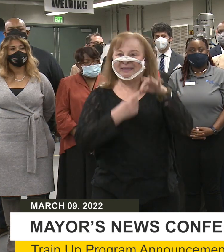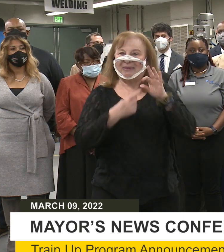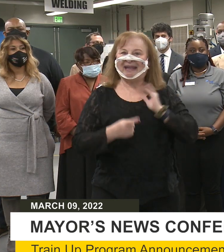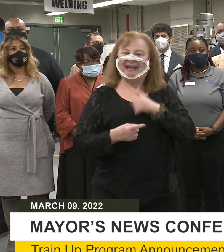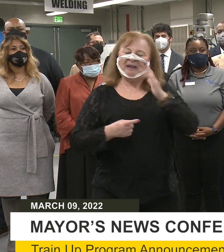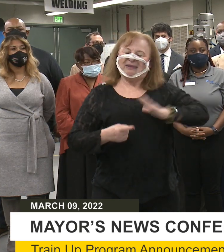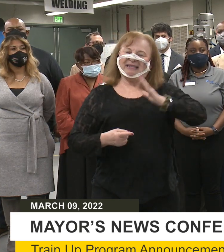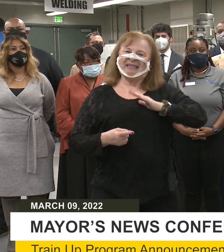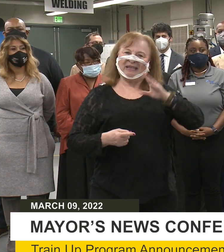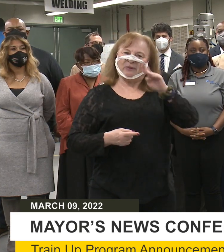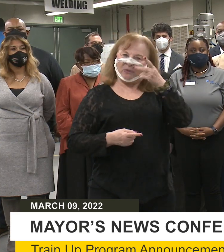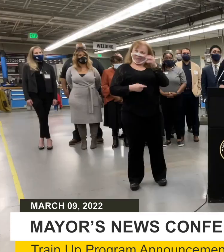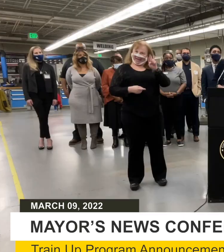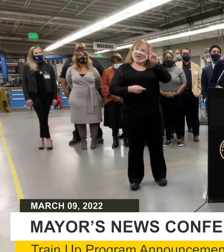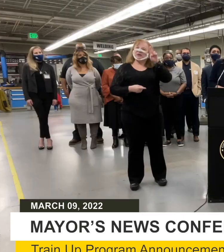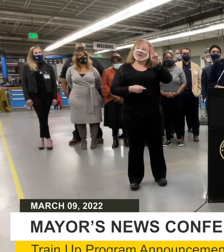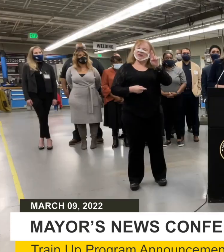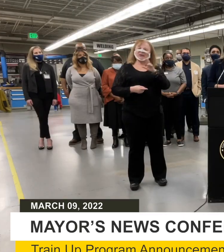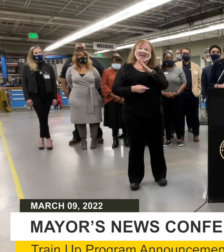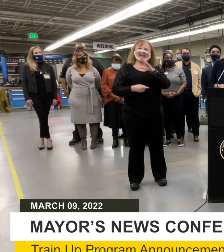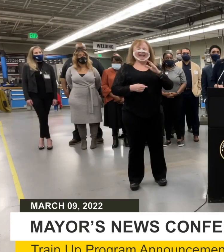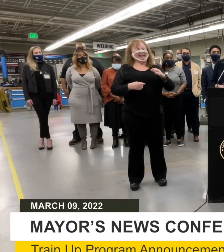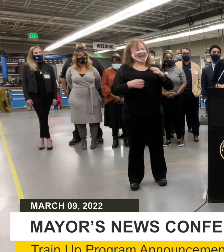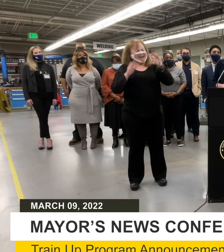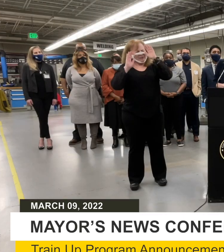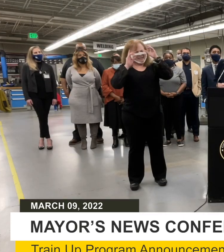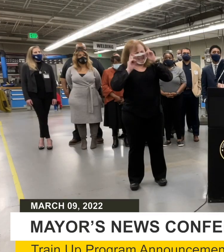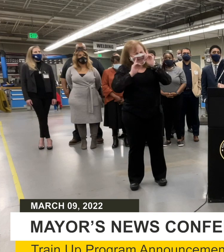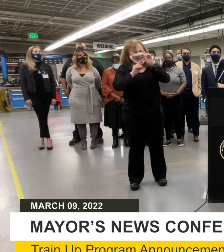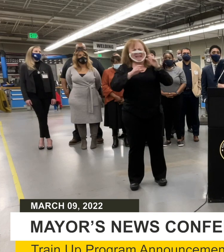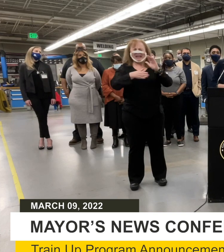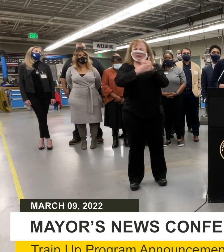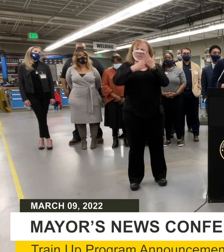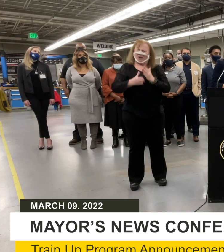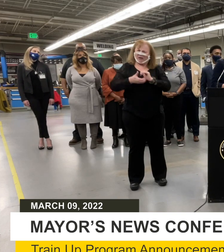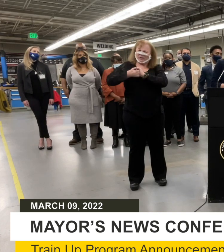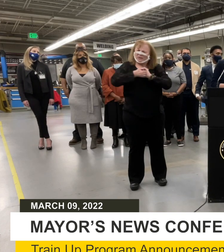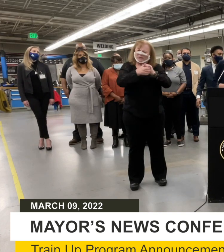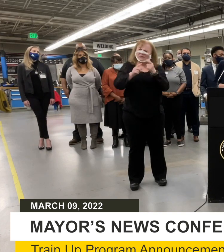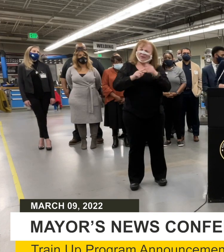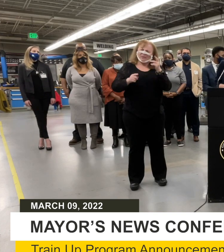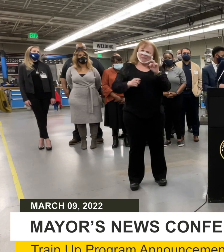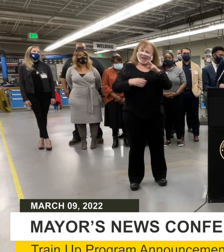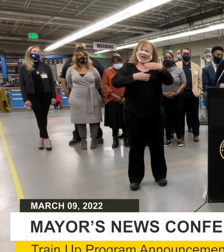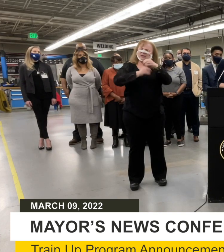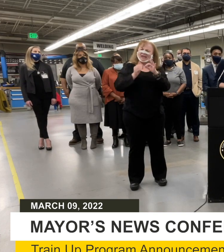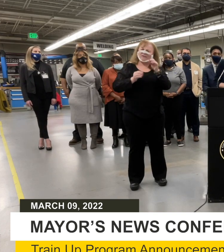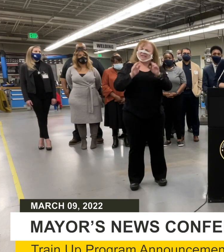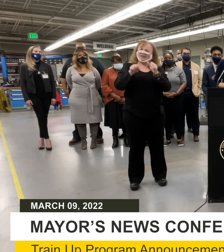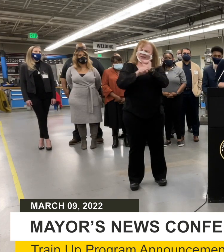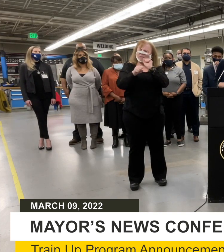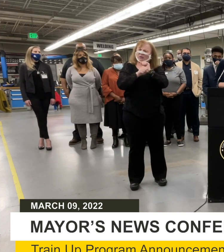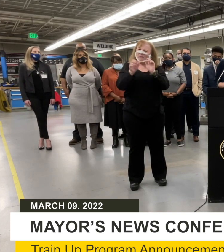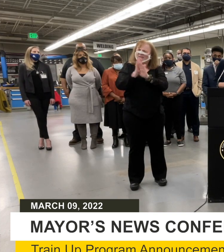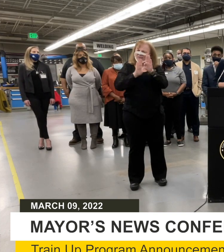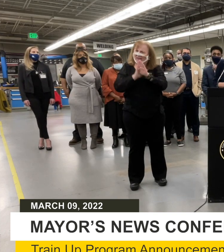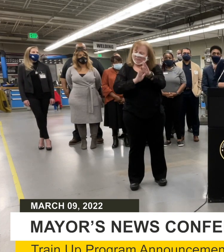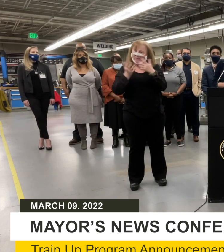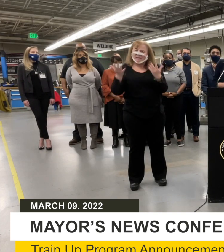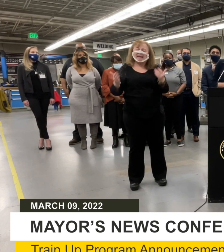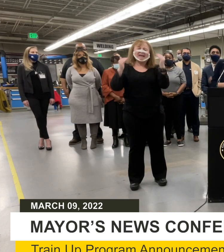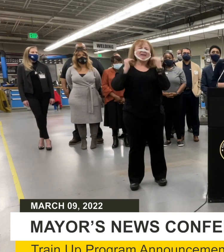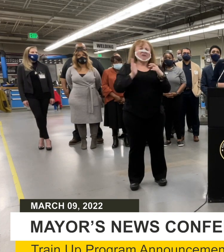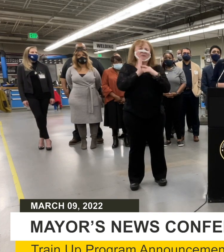our distinguished mayor, our dedicated partners from the Mayor's Office of Employment Development, representatives